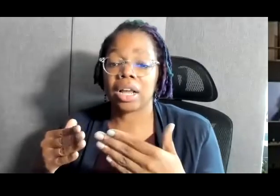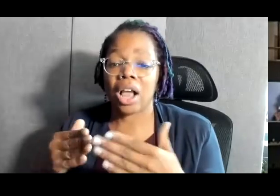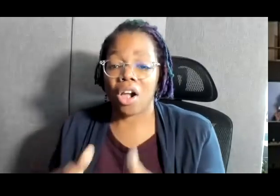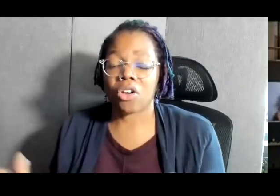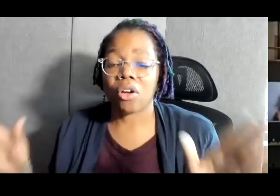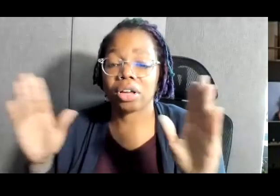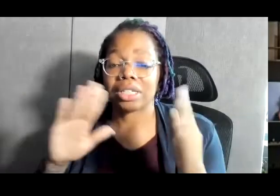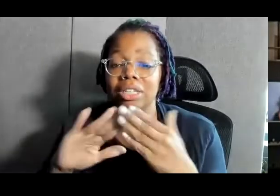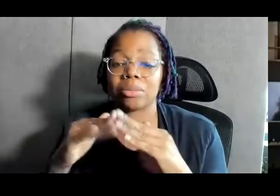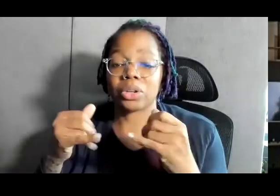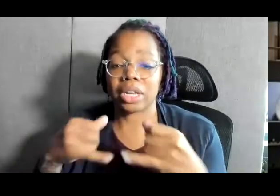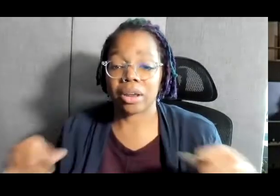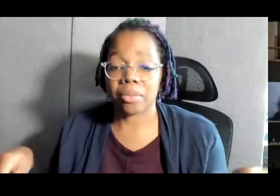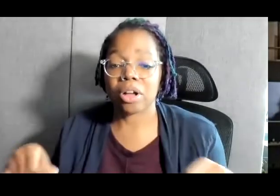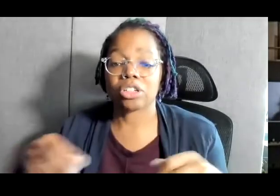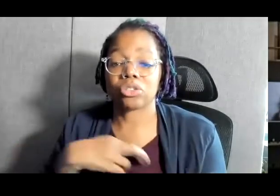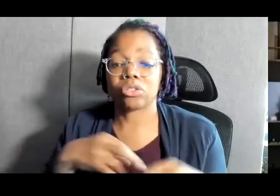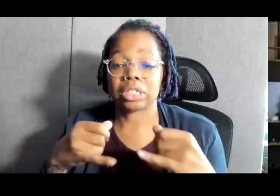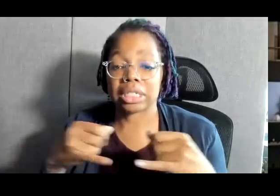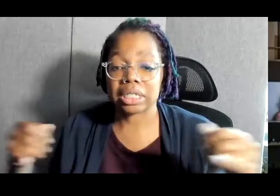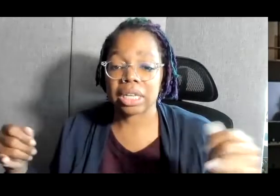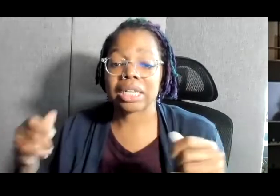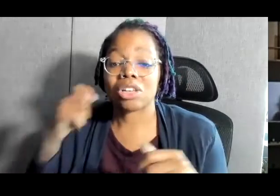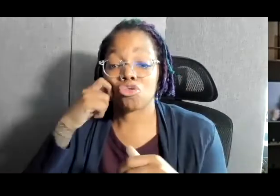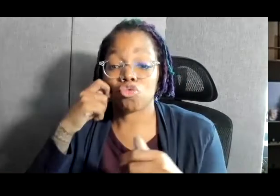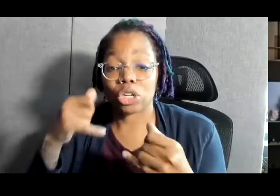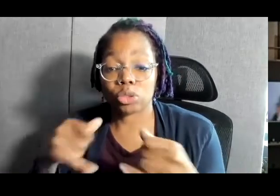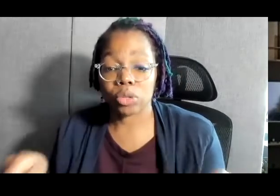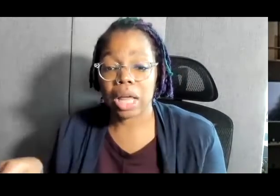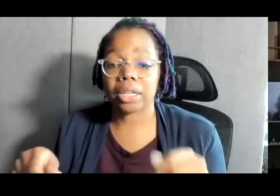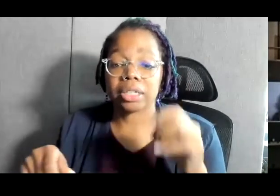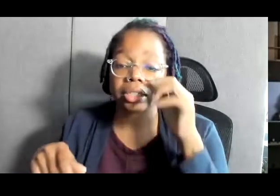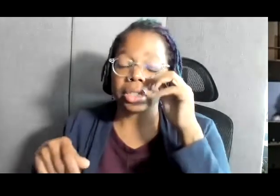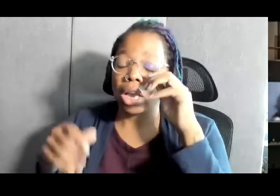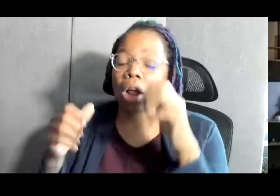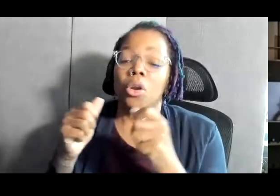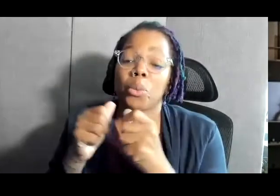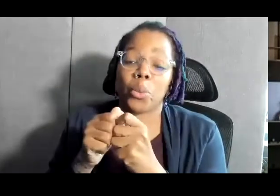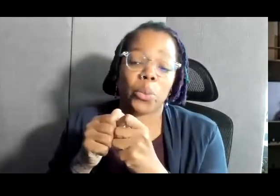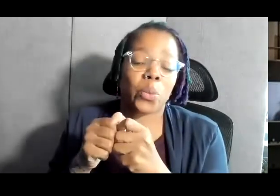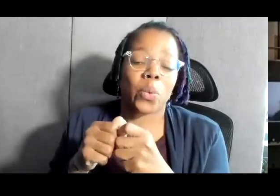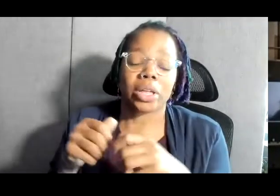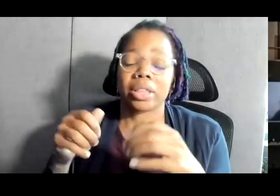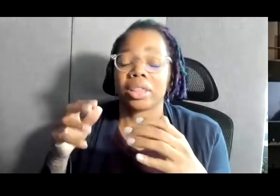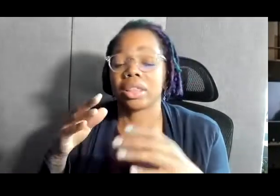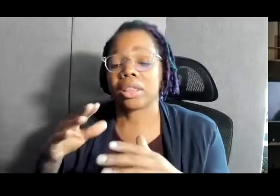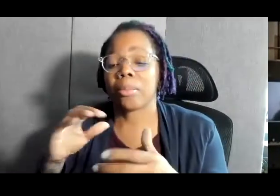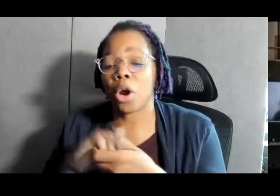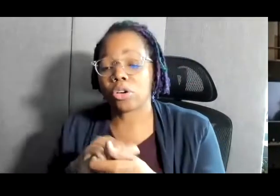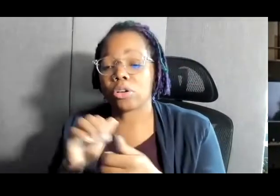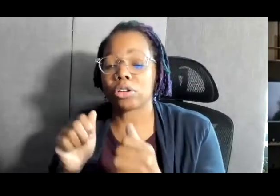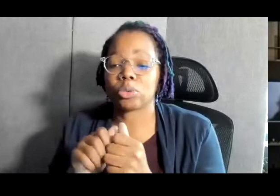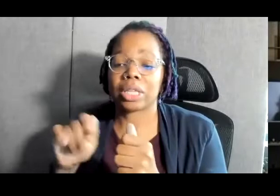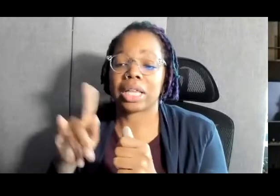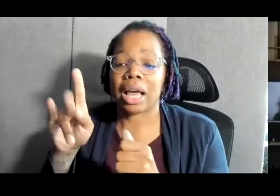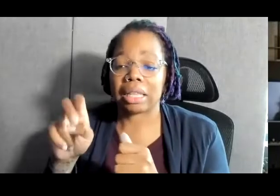boundaries, across religious lines, across racial lines, with partners, with allies, to bring about the change that we all